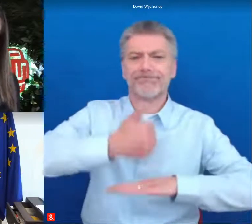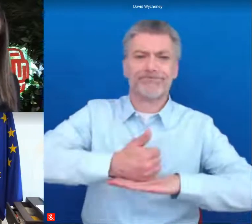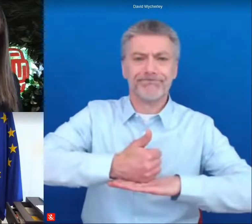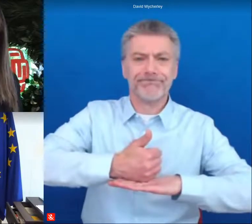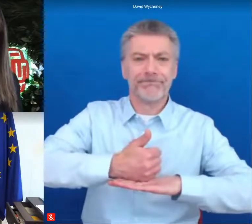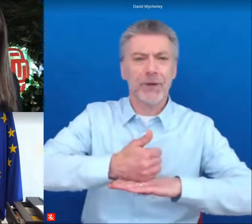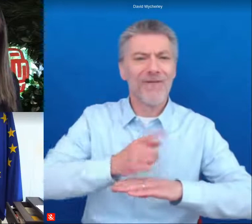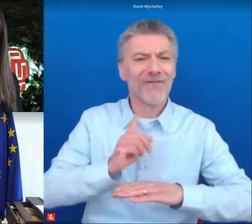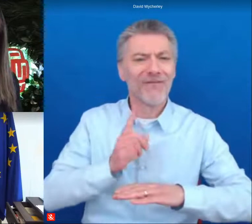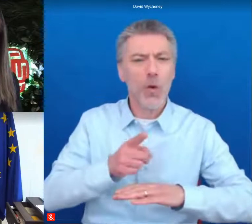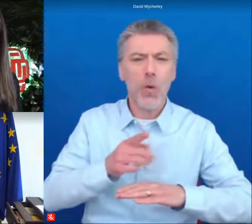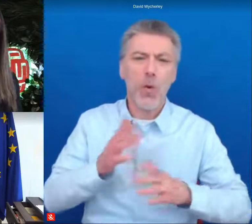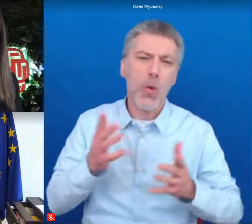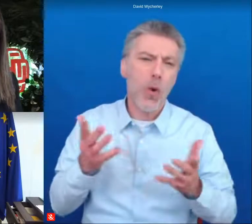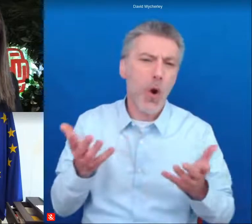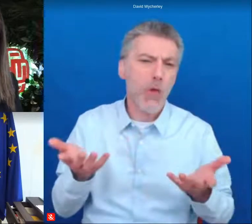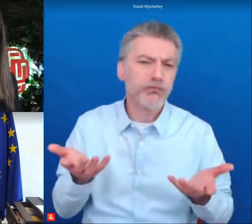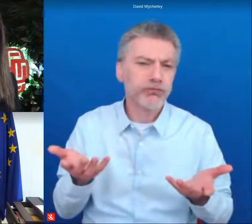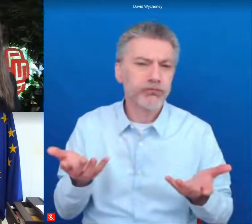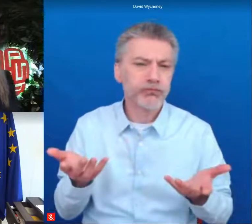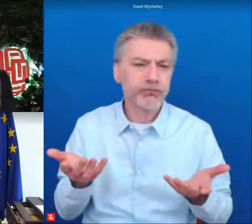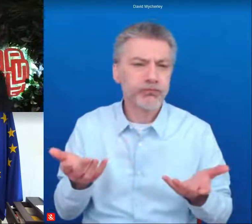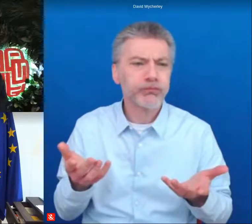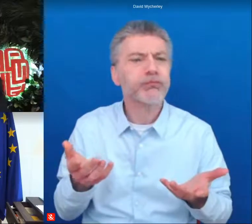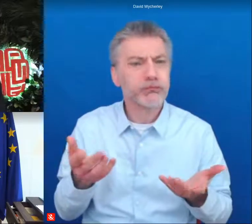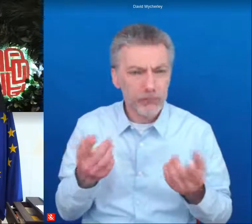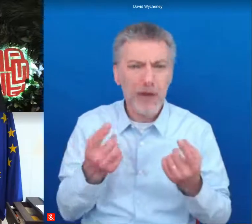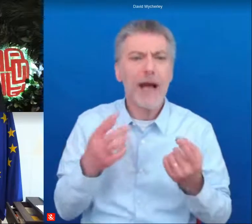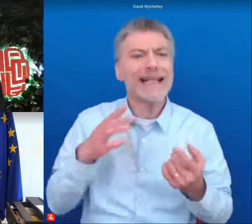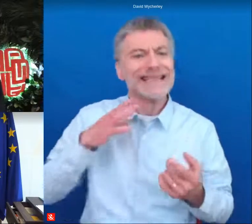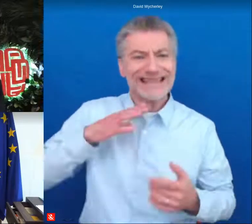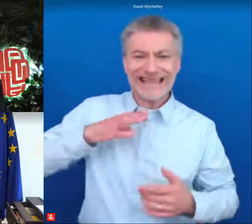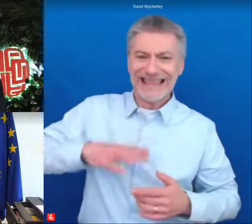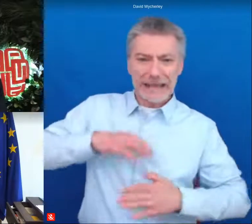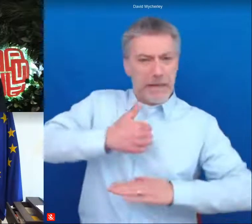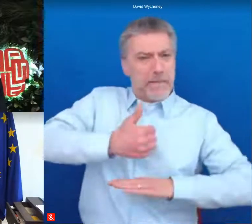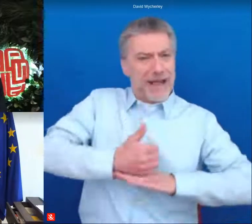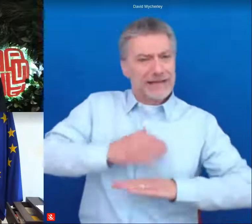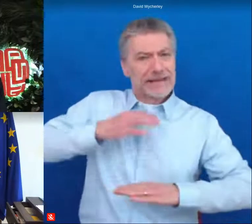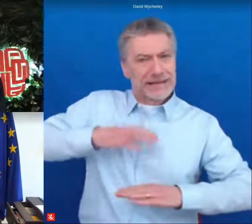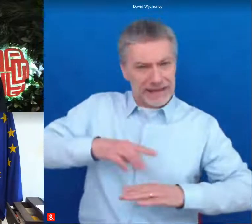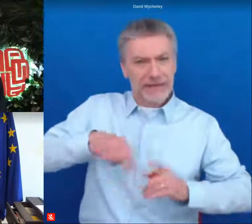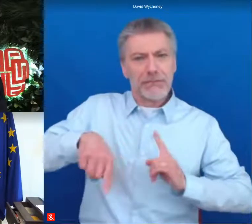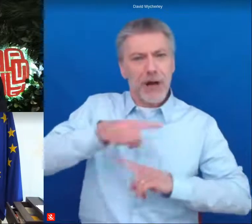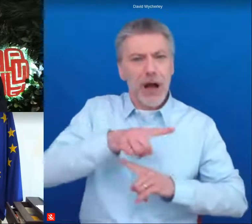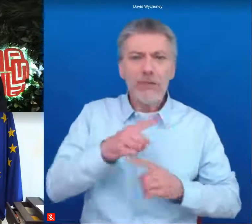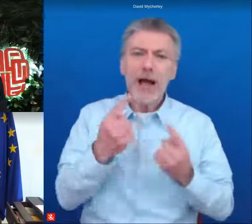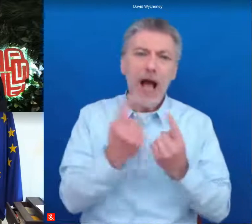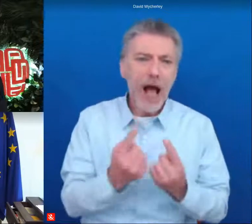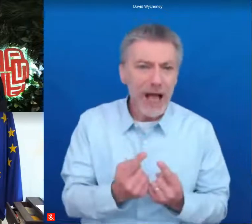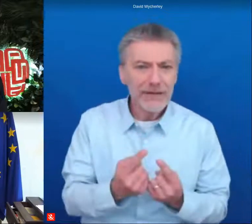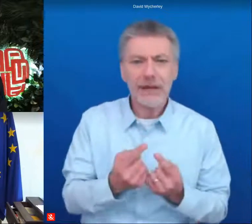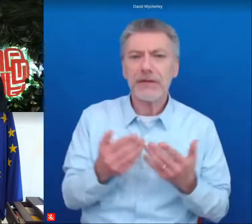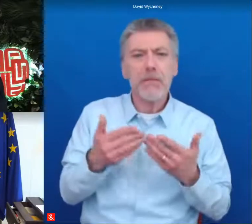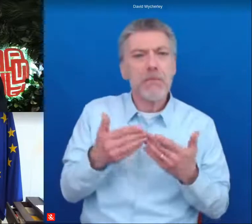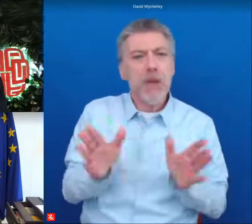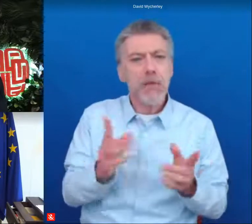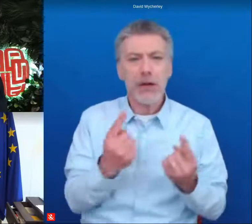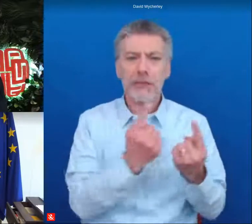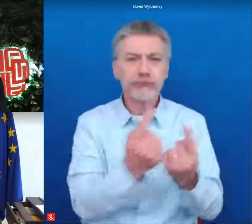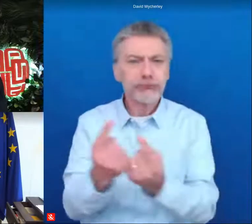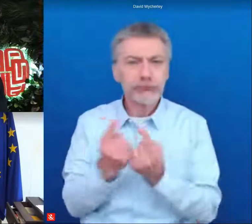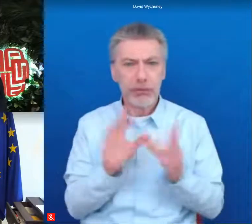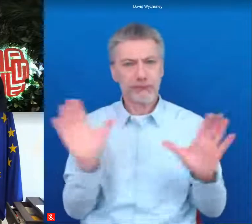civilization uh assets and and and public roots uh this in certain